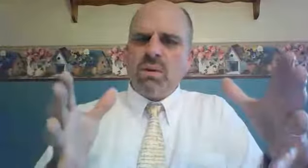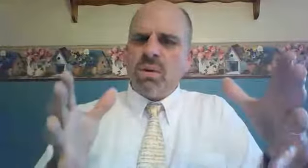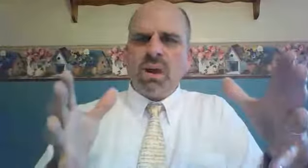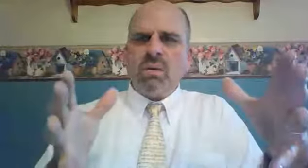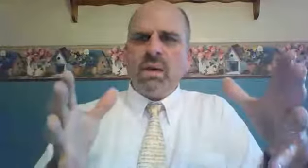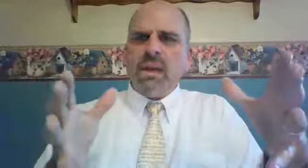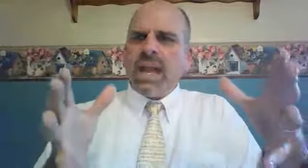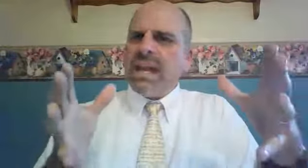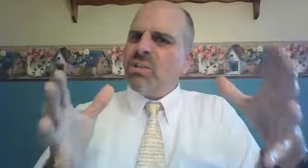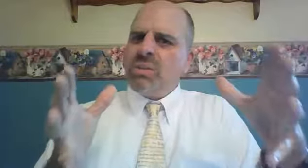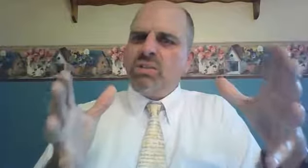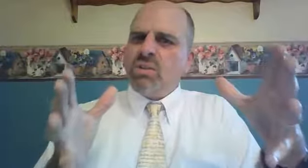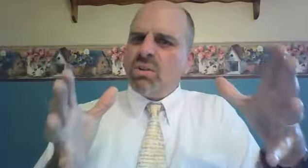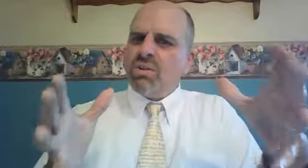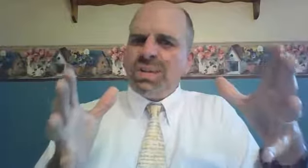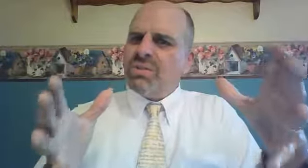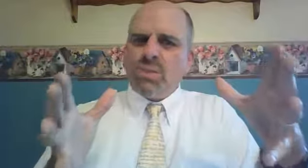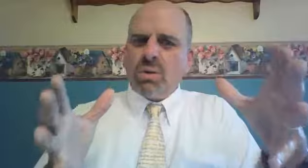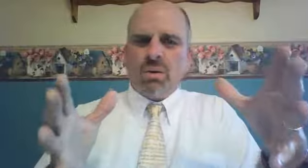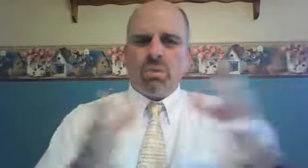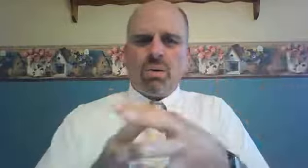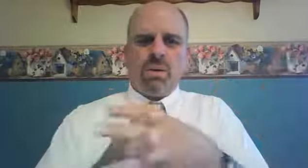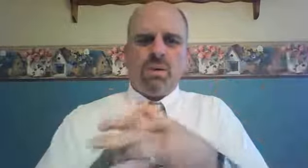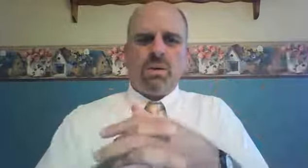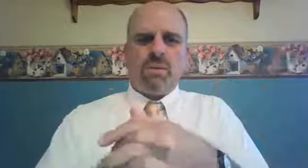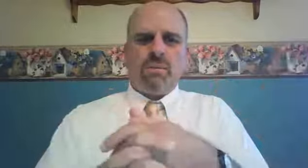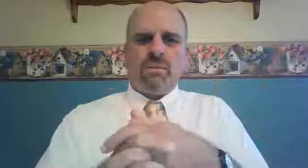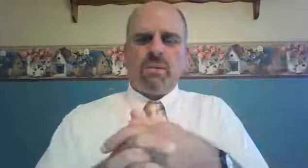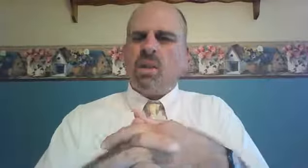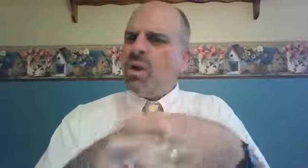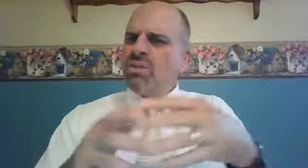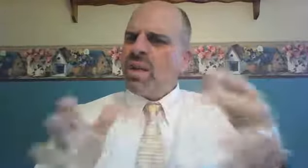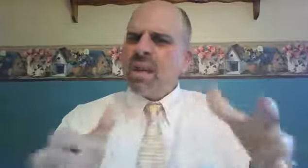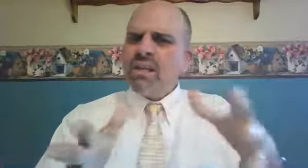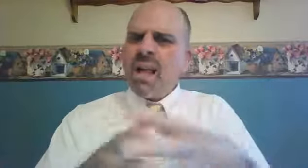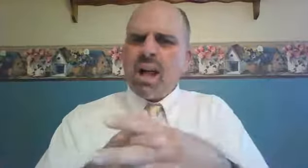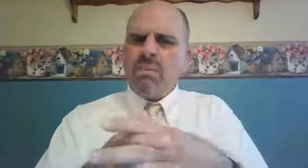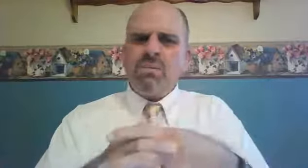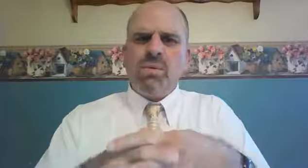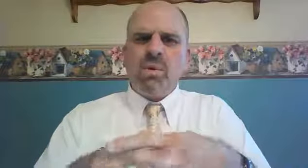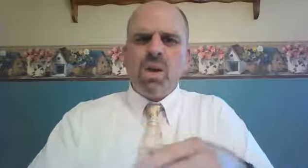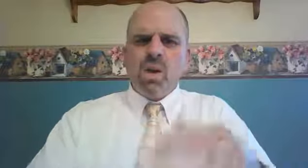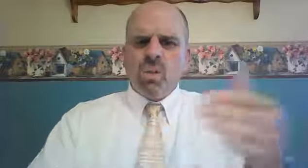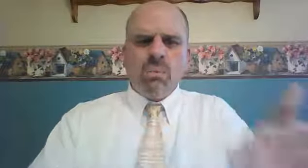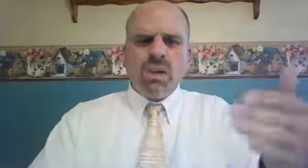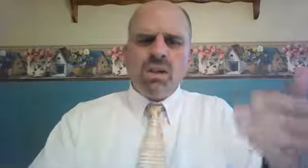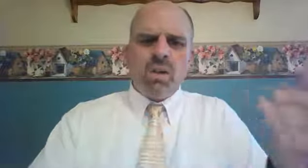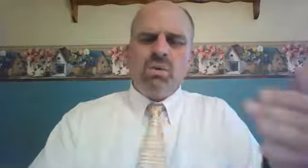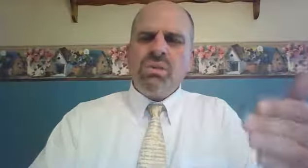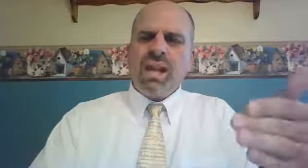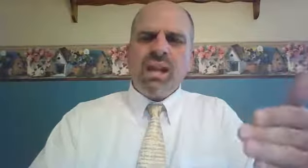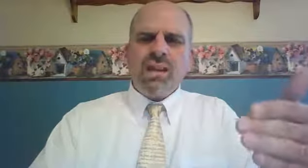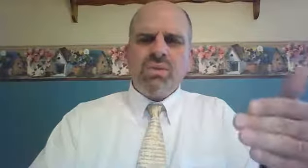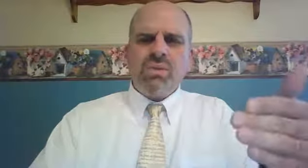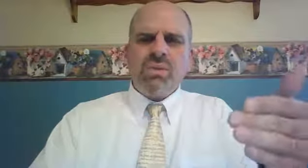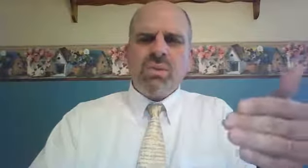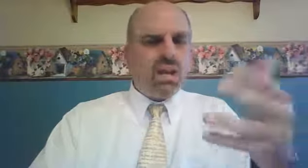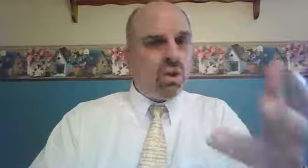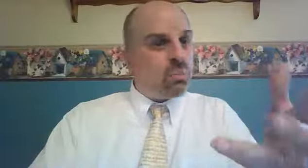men around. And as a result, she is vulnerable. It wasn't uncommon for women in those days in her